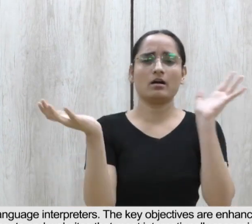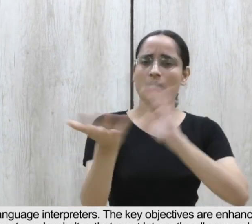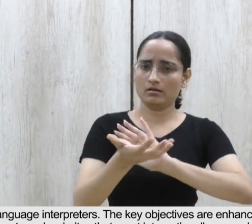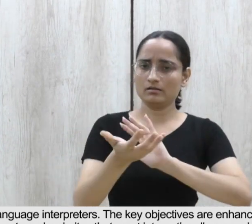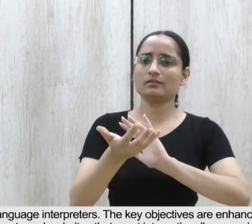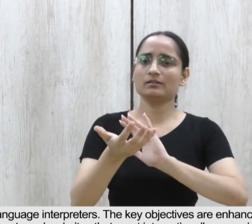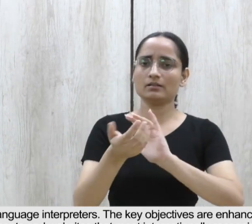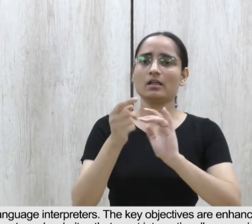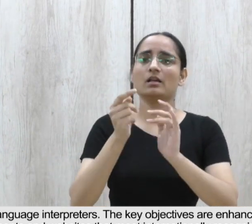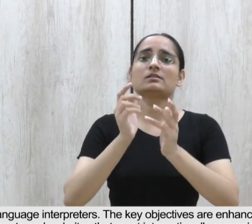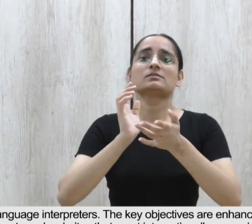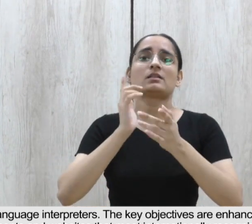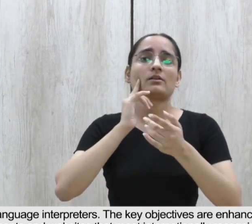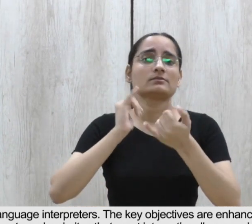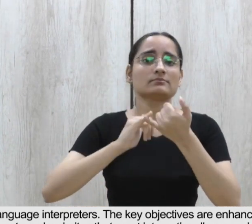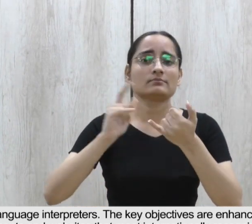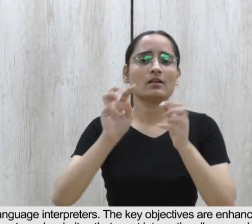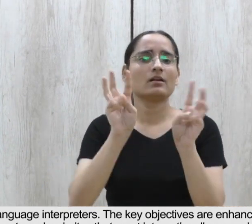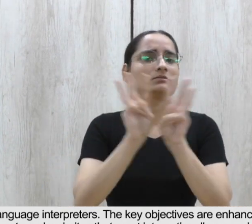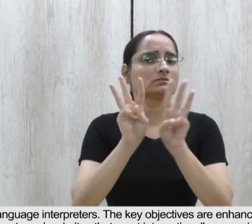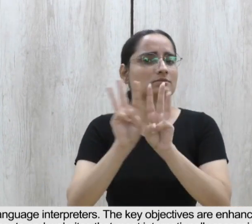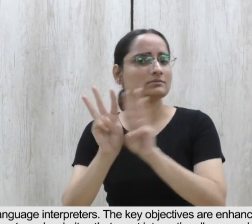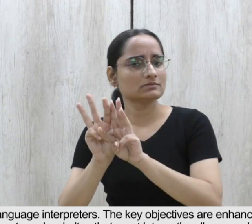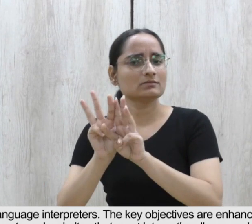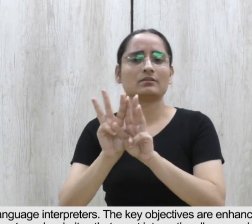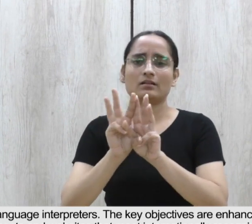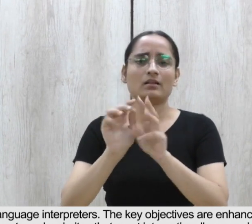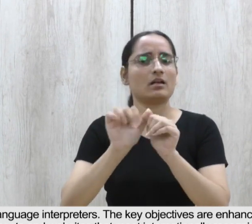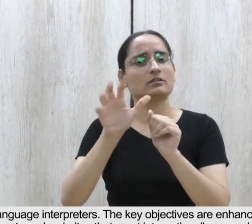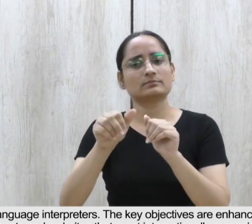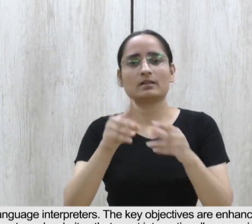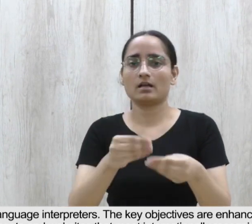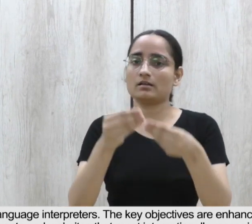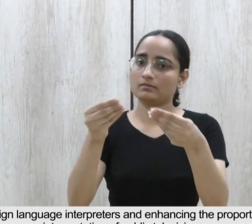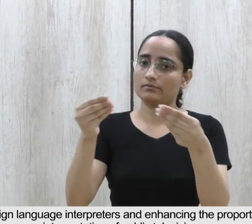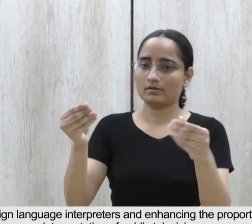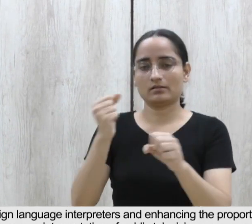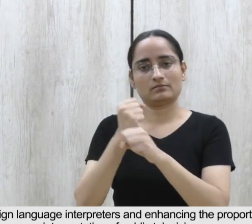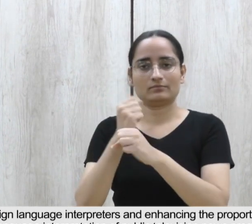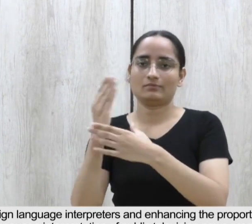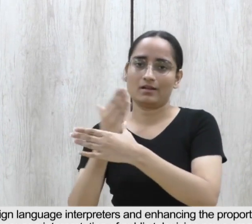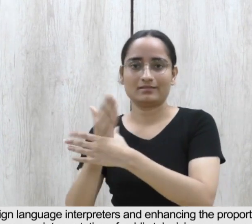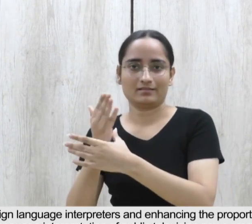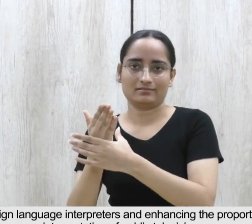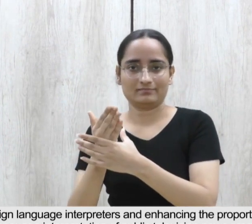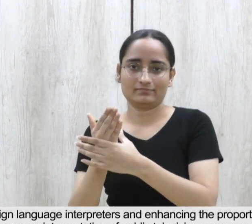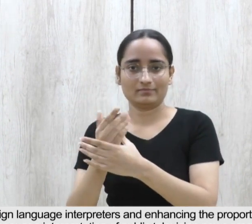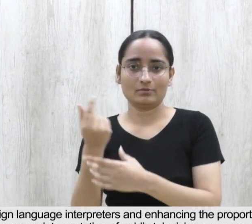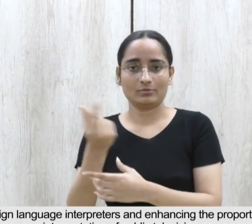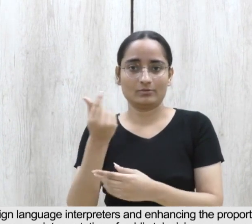meet internationally recognized accessibility standards. 13.8. Enhancing the pool of